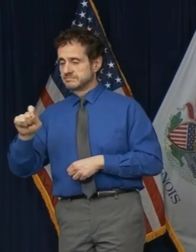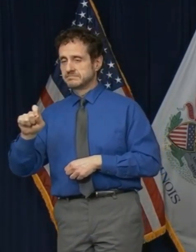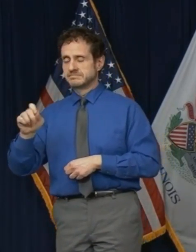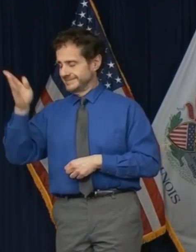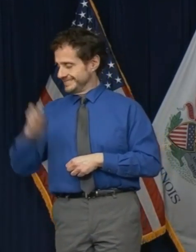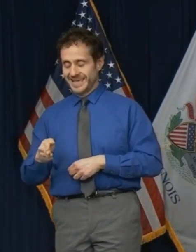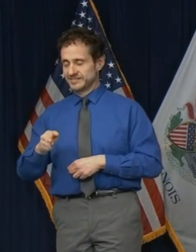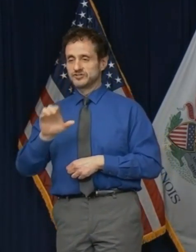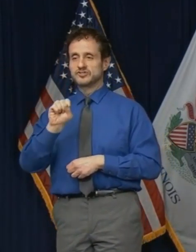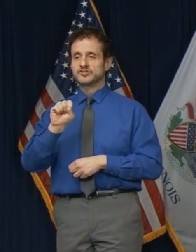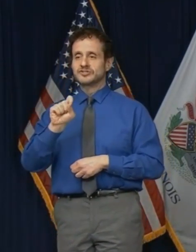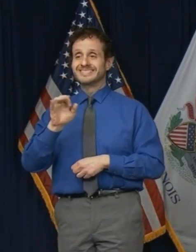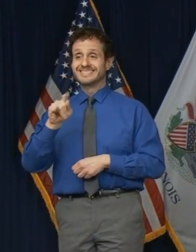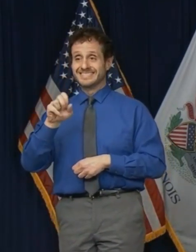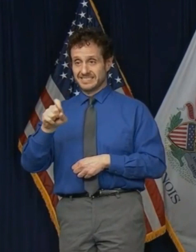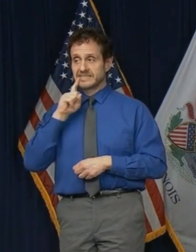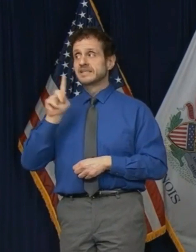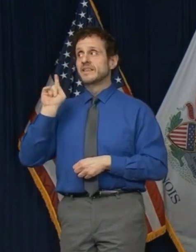statistics.